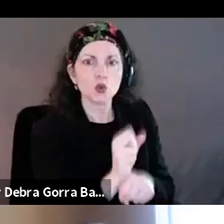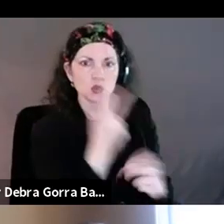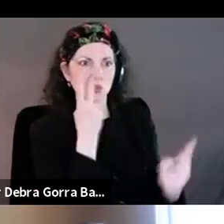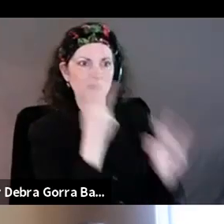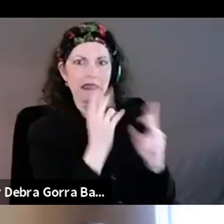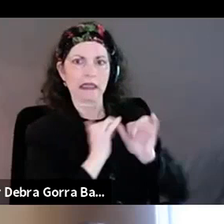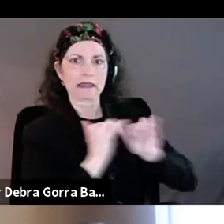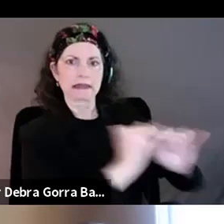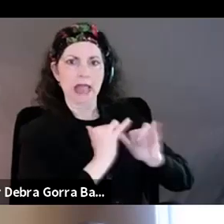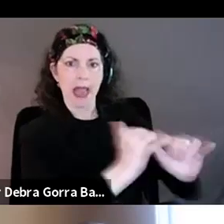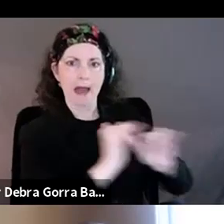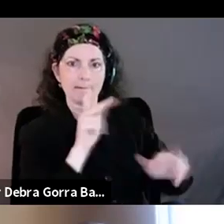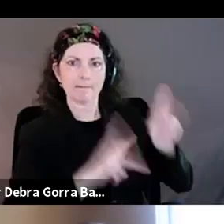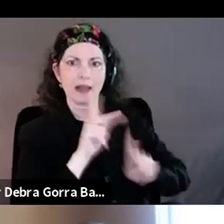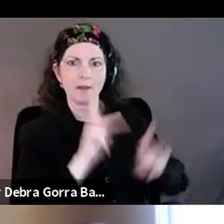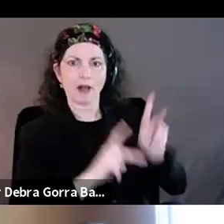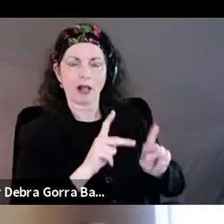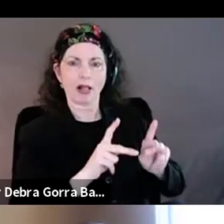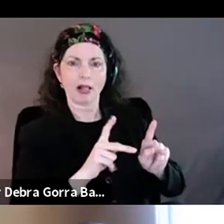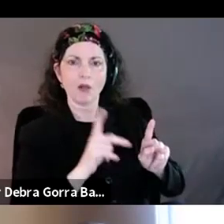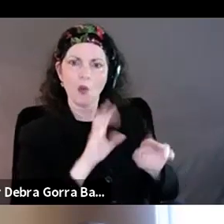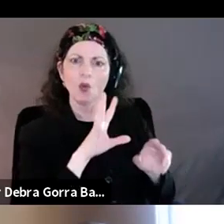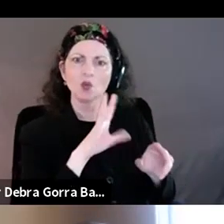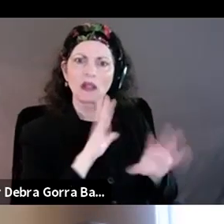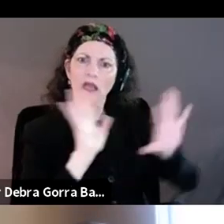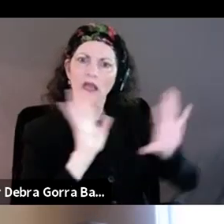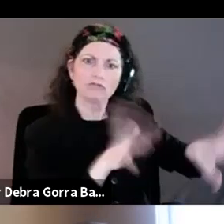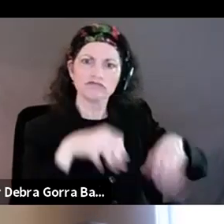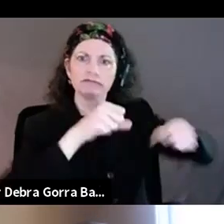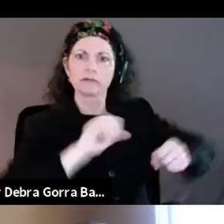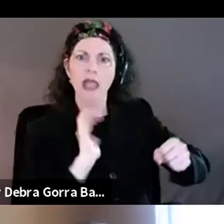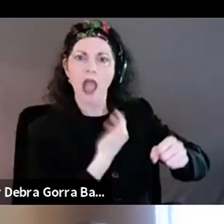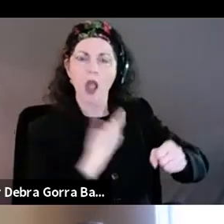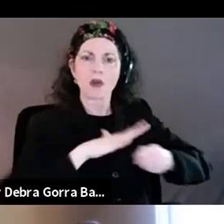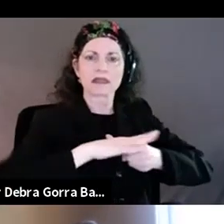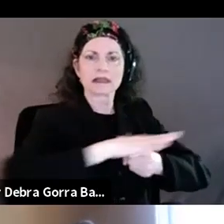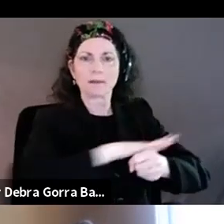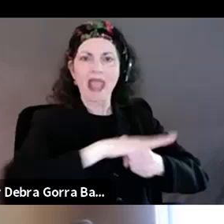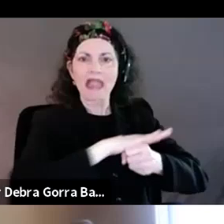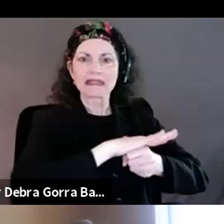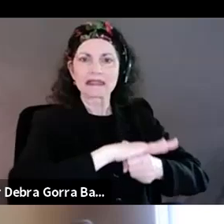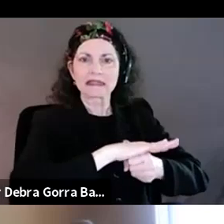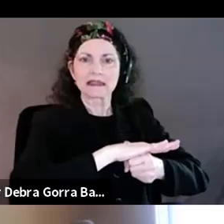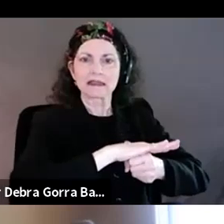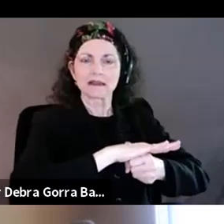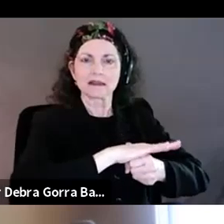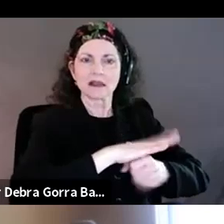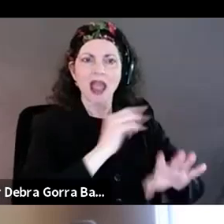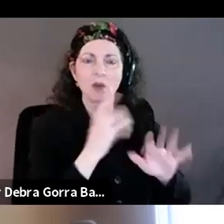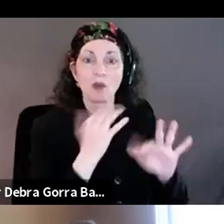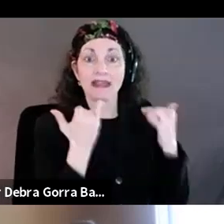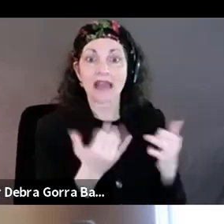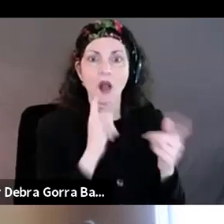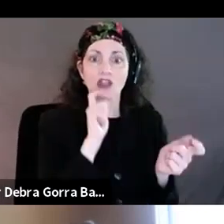um, take up space and actually, um, you know, the change that is happening, the